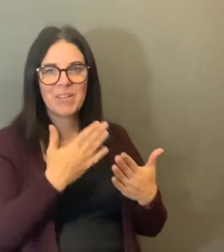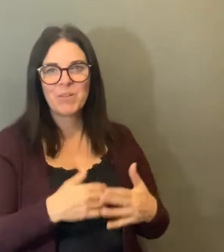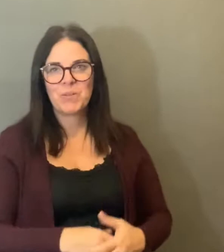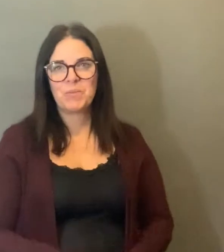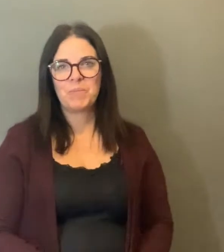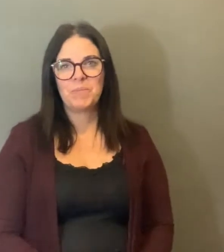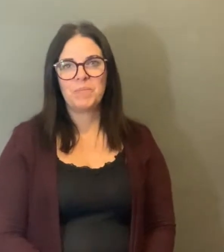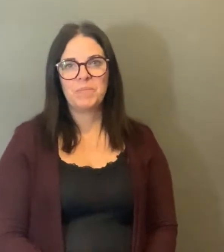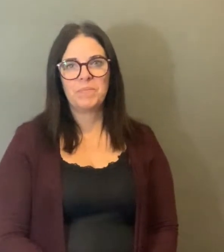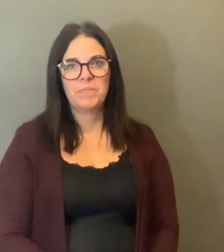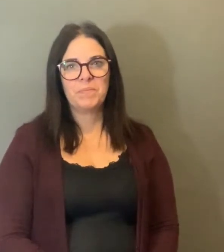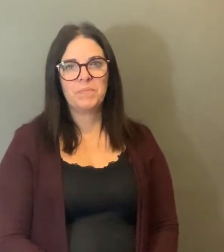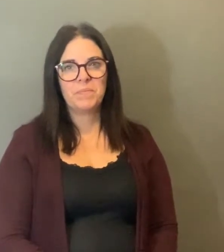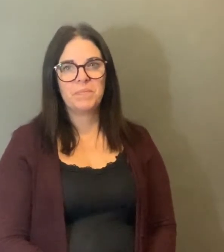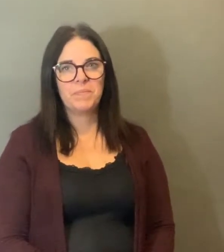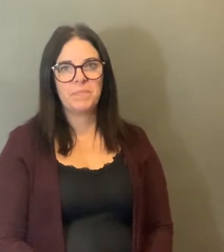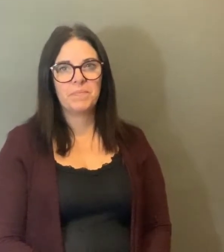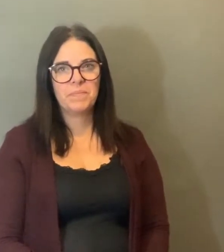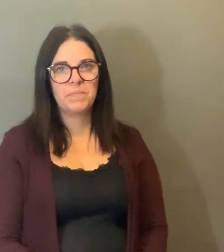No, I'm good. Thank you.